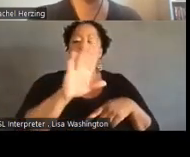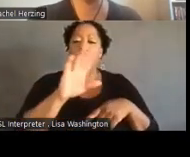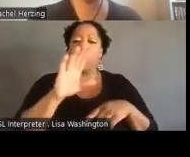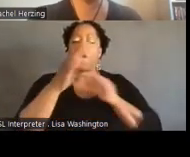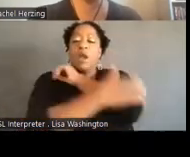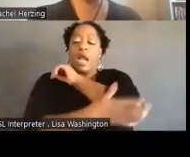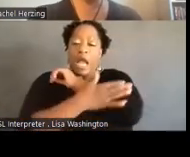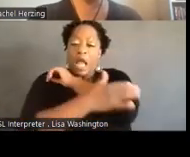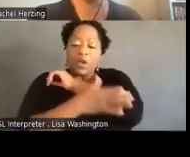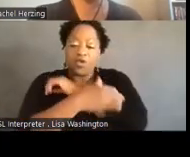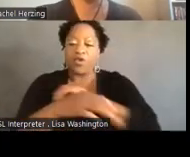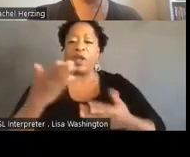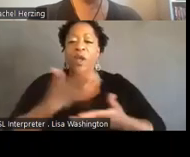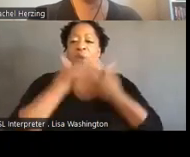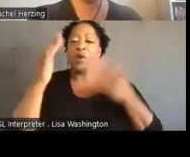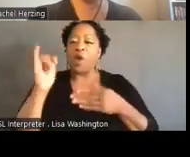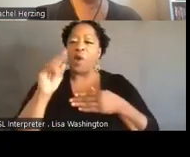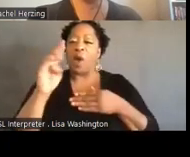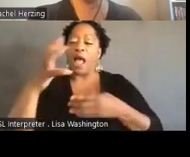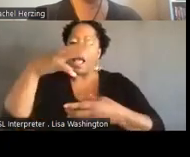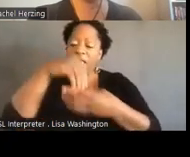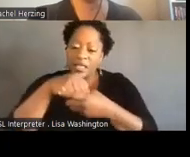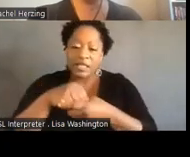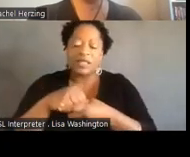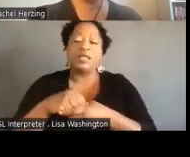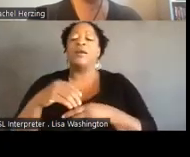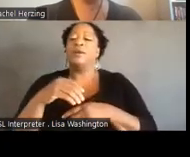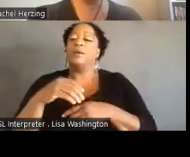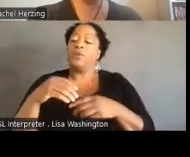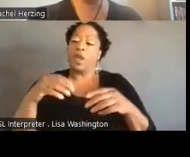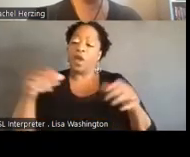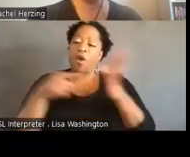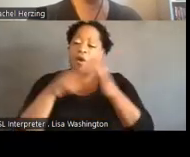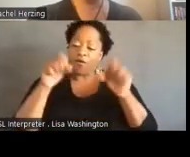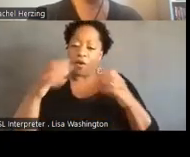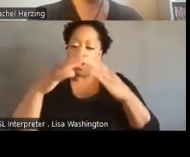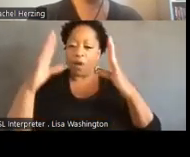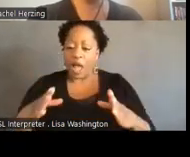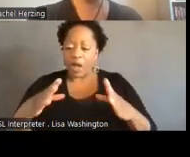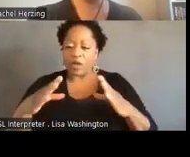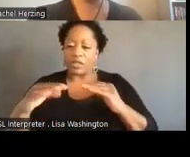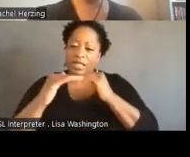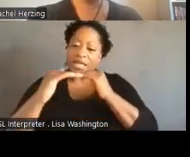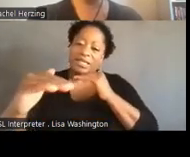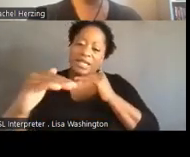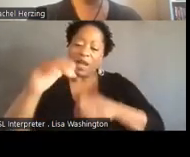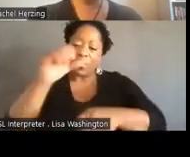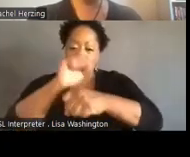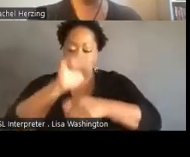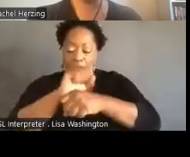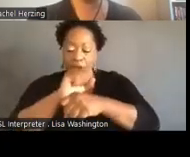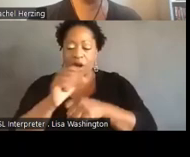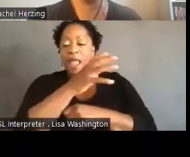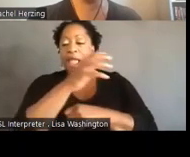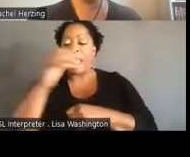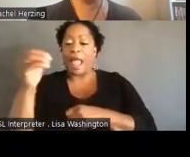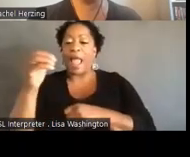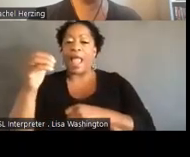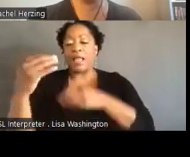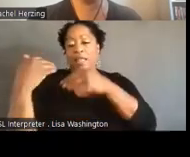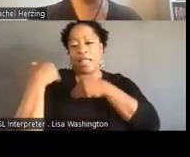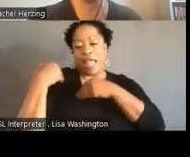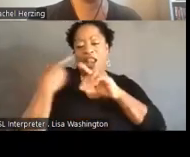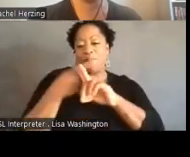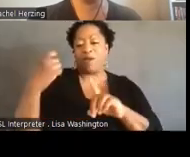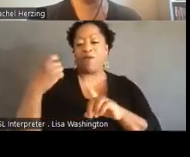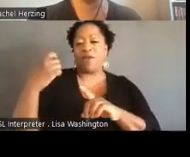Enforcement, affordable housing and stable employment, and the accountability from city